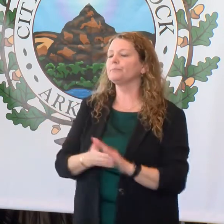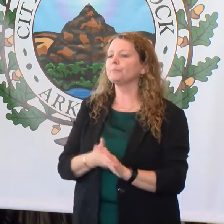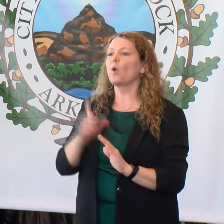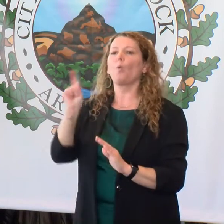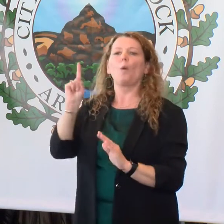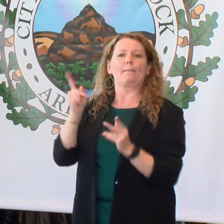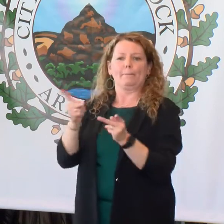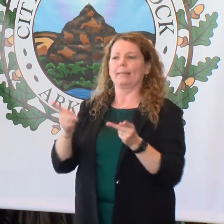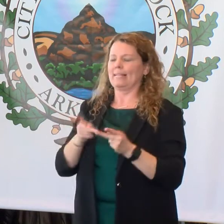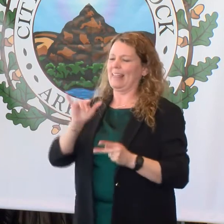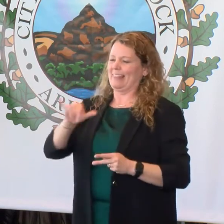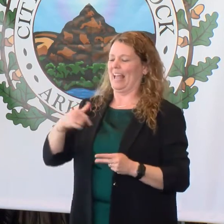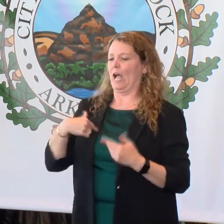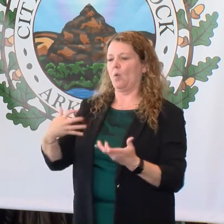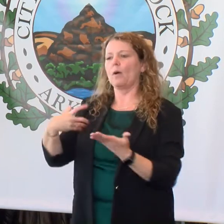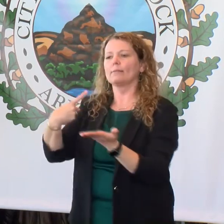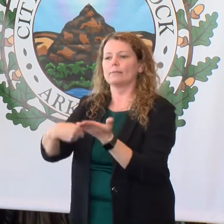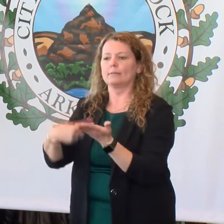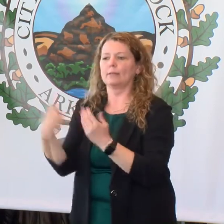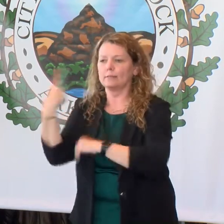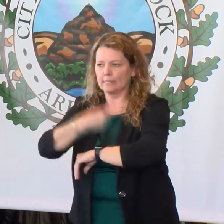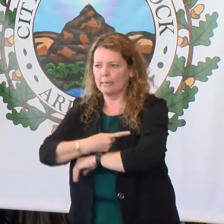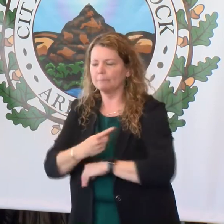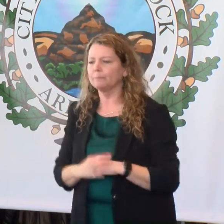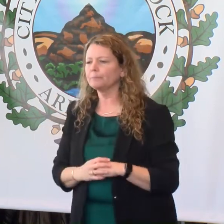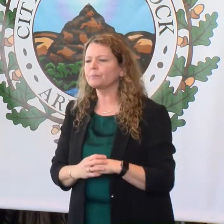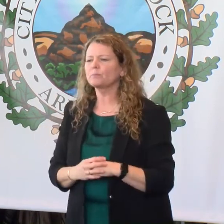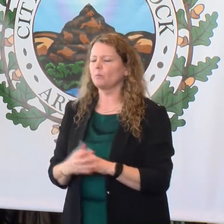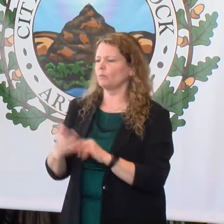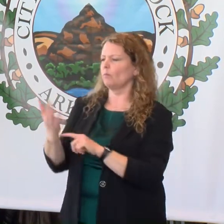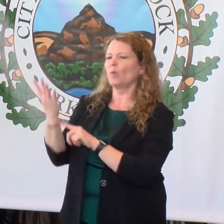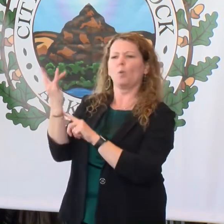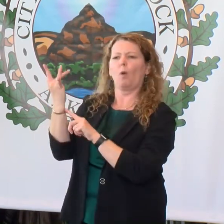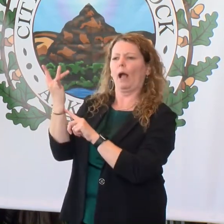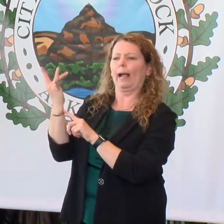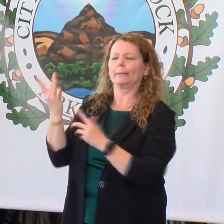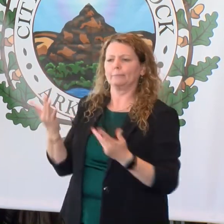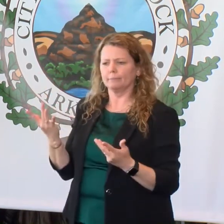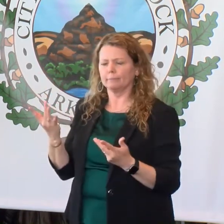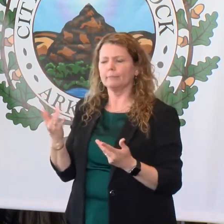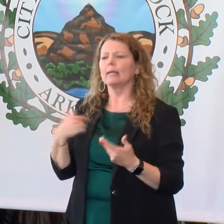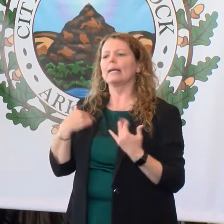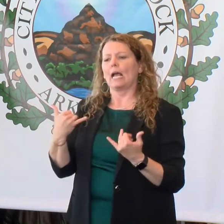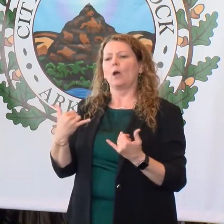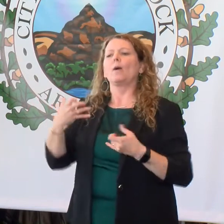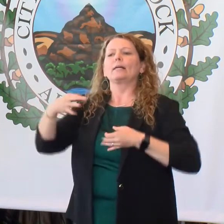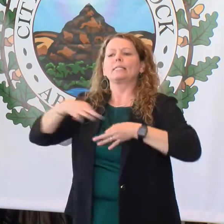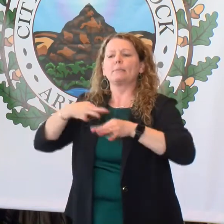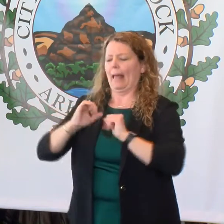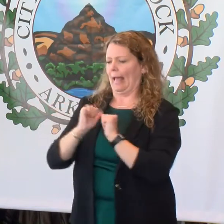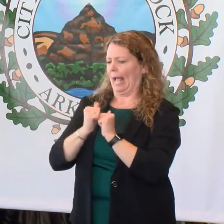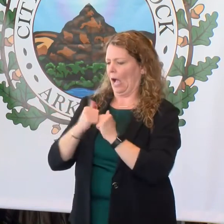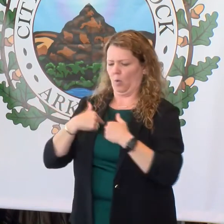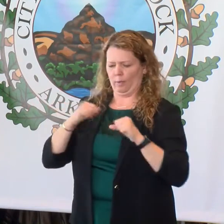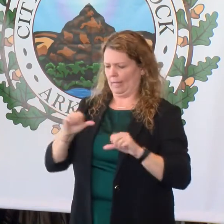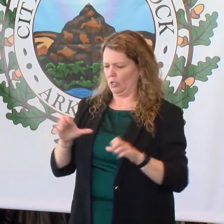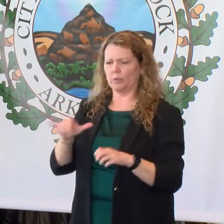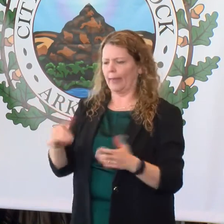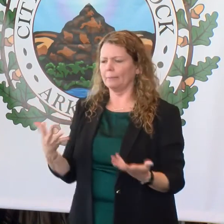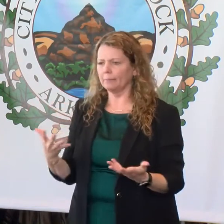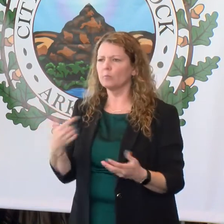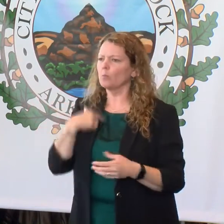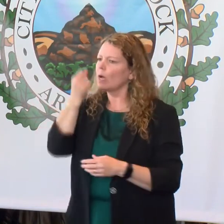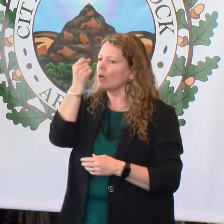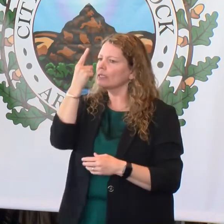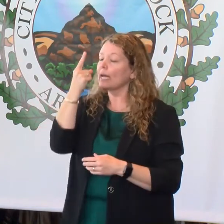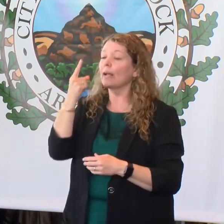So I want to take time to walk through the why. That was the why. But now take time to walk through how do we fund this. We understand